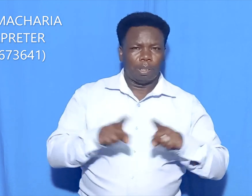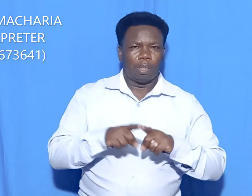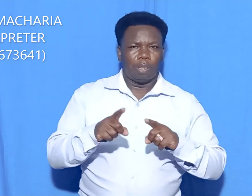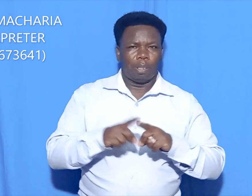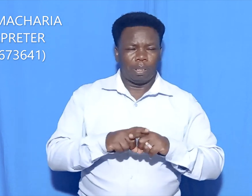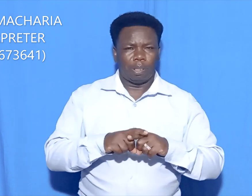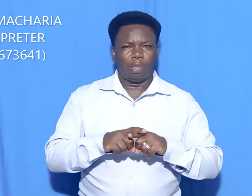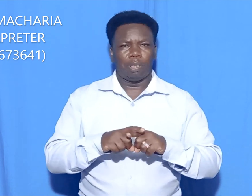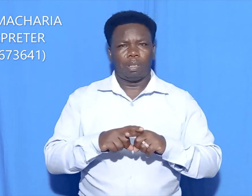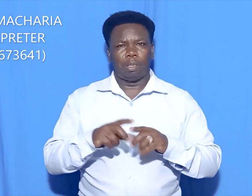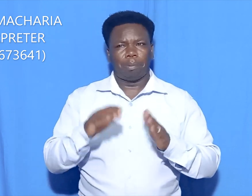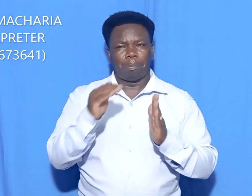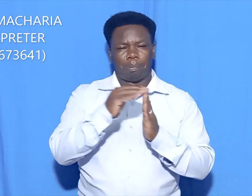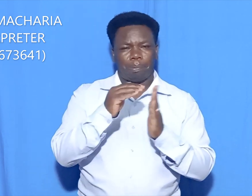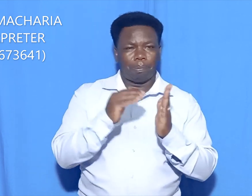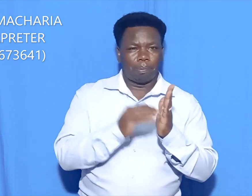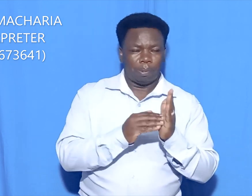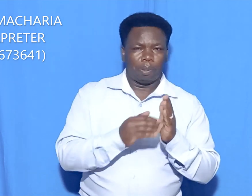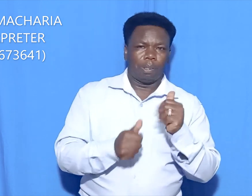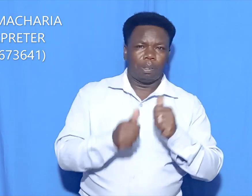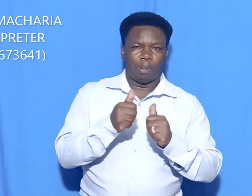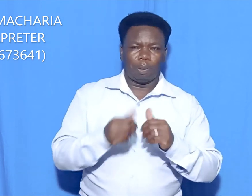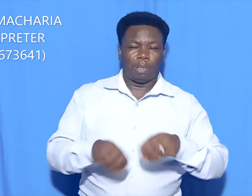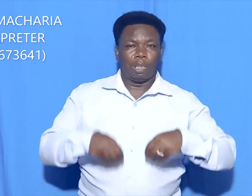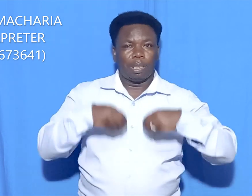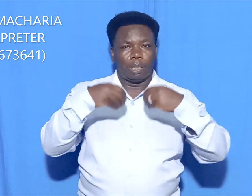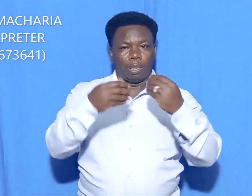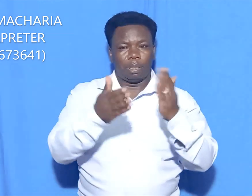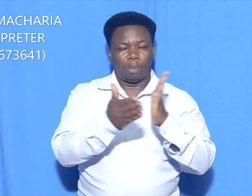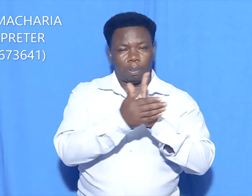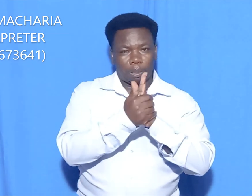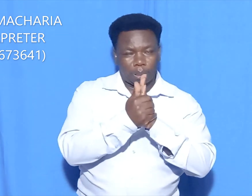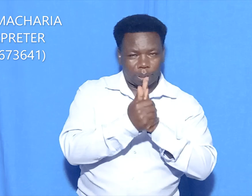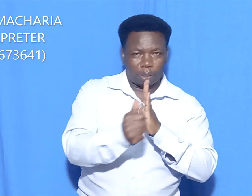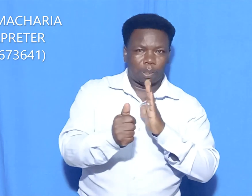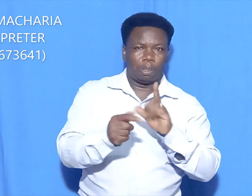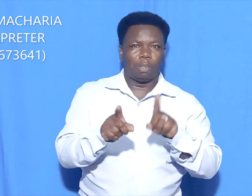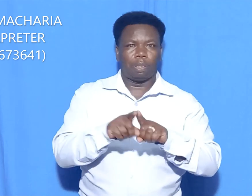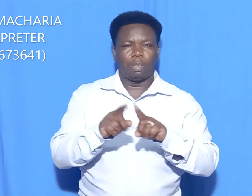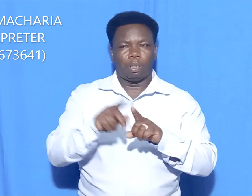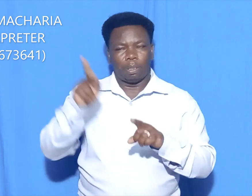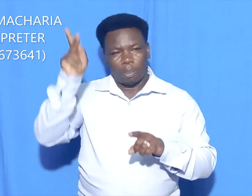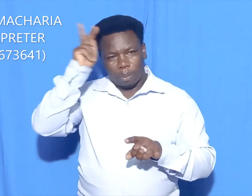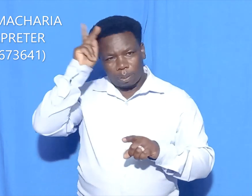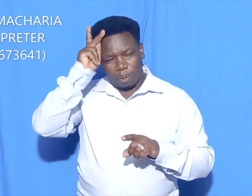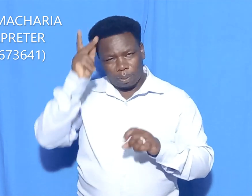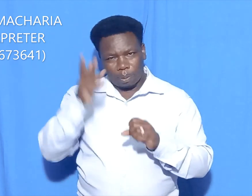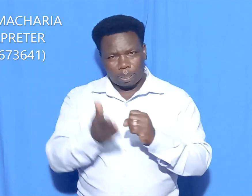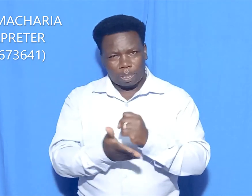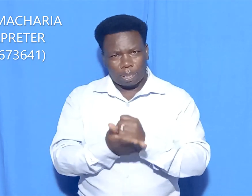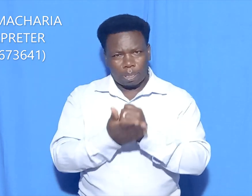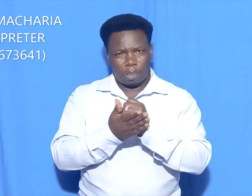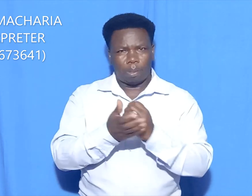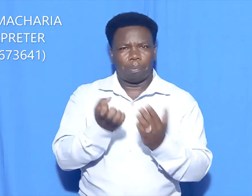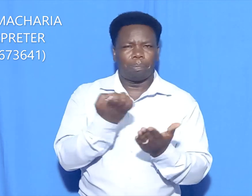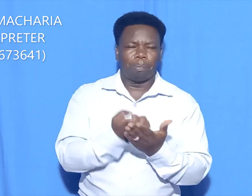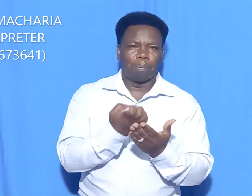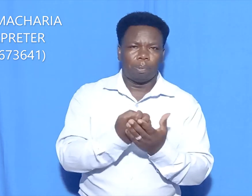which provide skills and utilize applied knowledge to spur economic growth and solve problems in